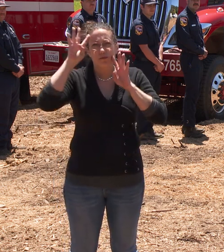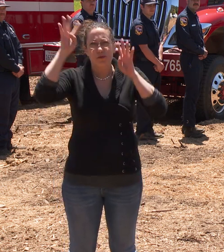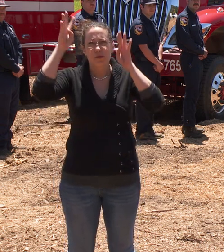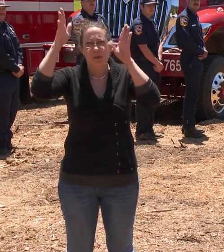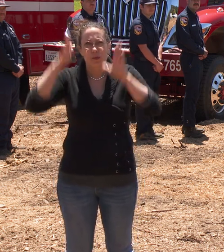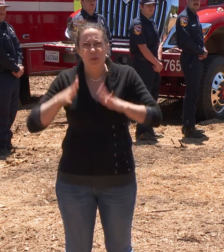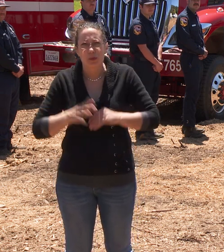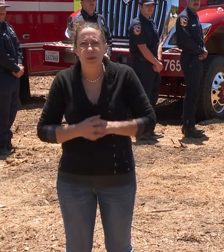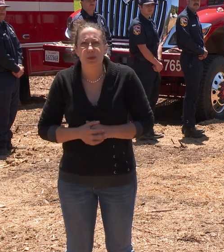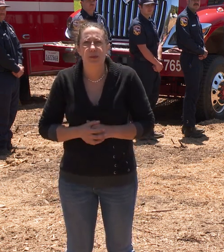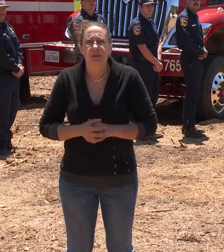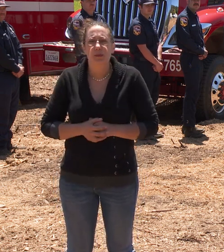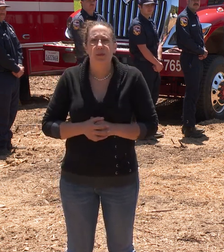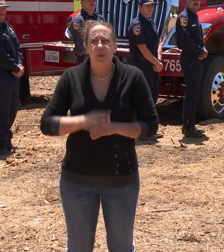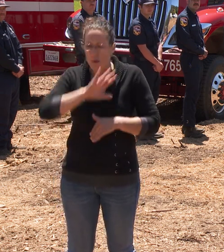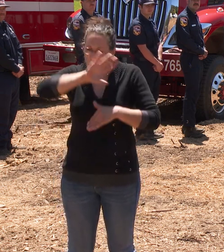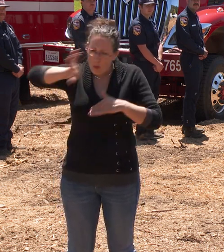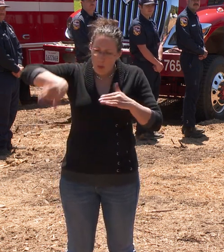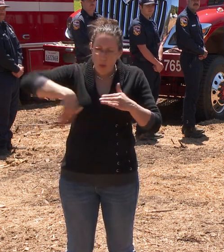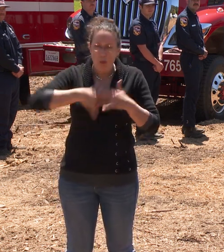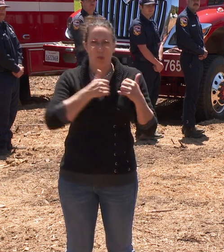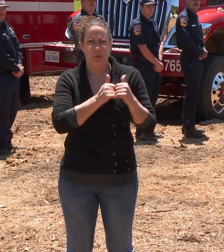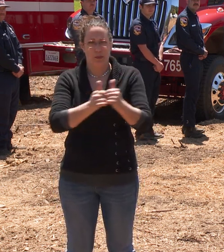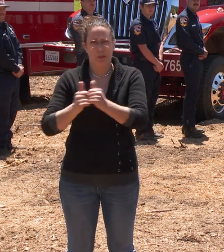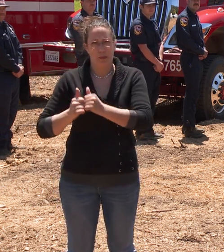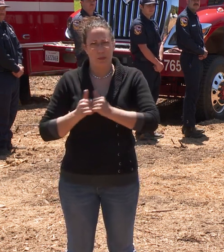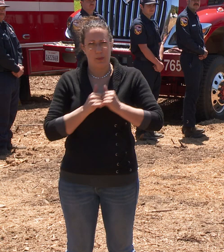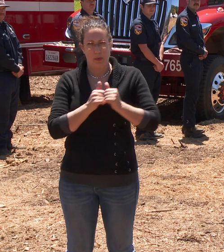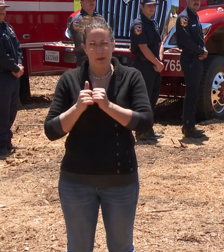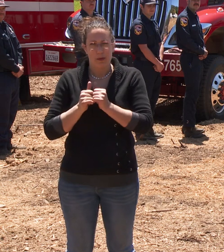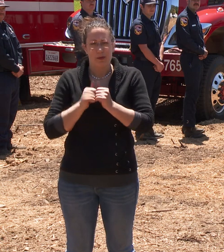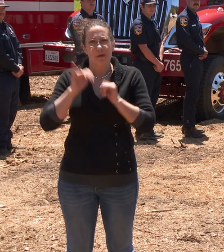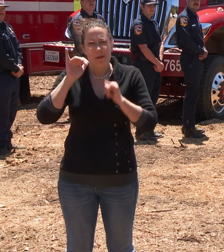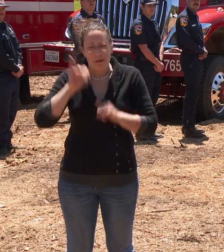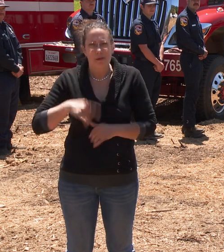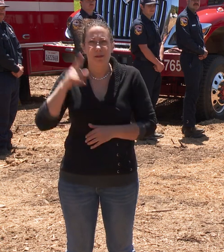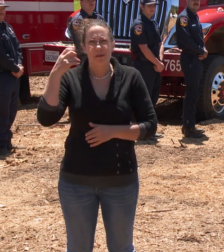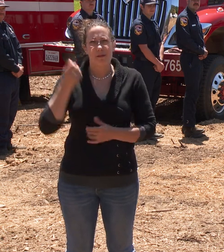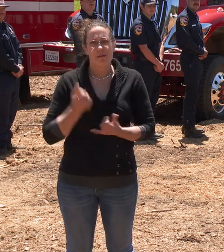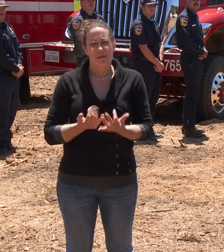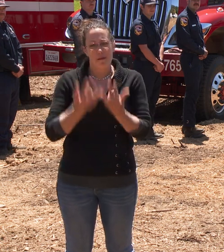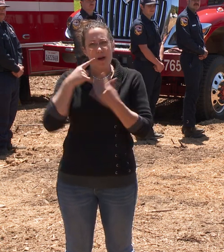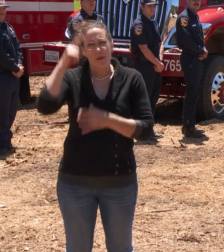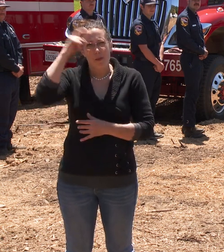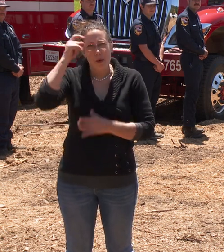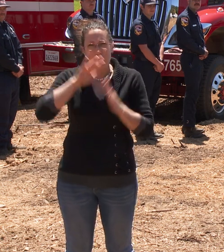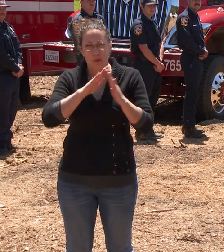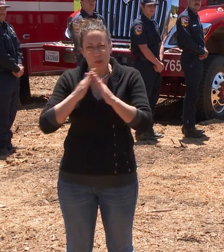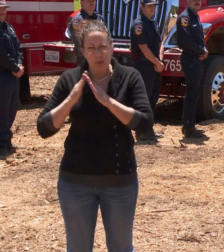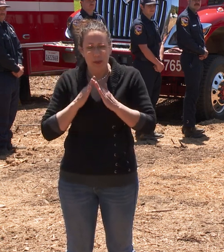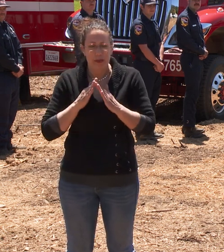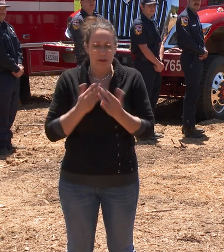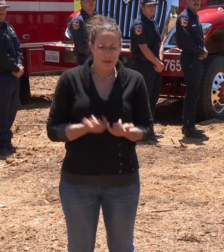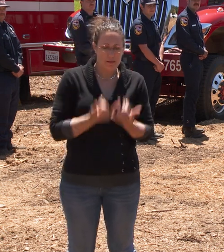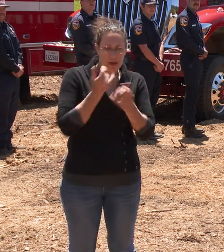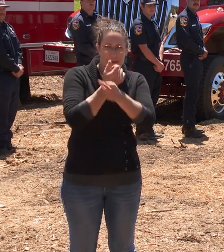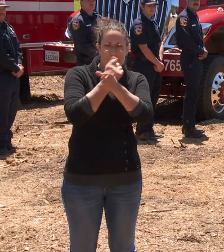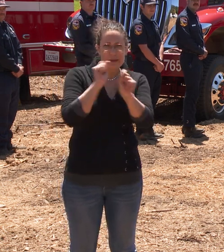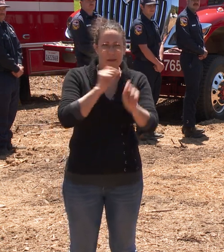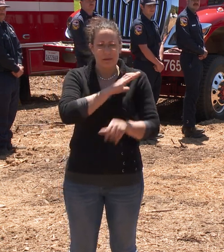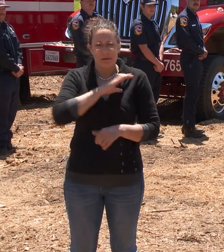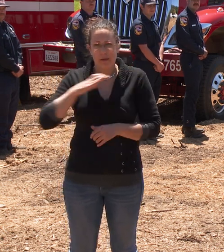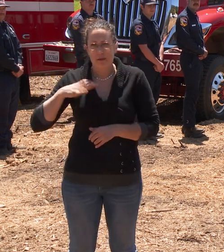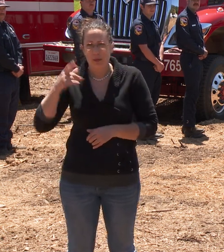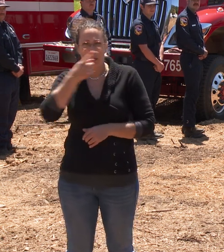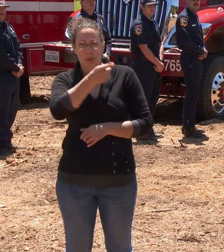that really bring it all together. It is Firewise communities, it's FireSafe councils, and it's you